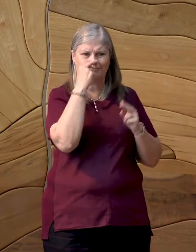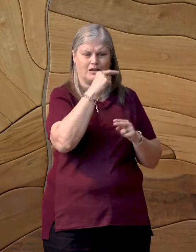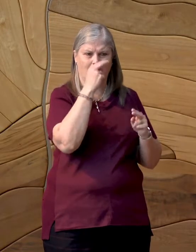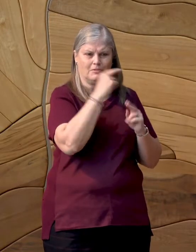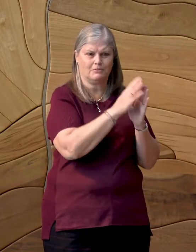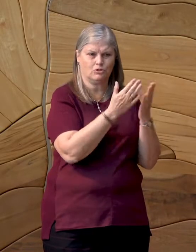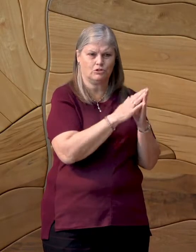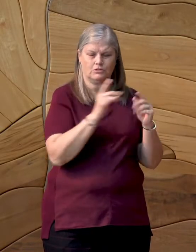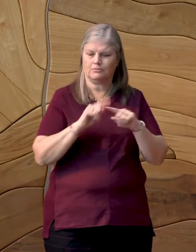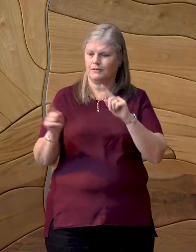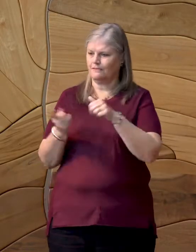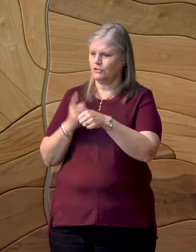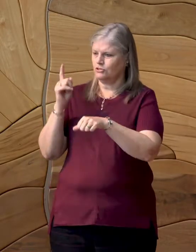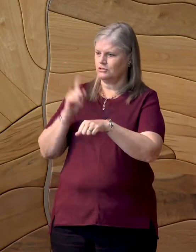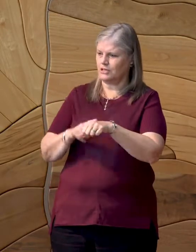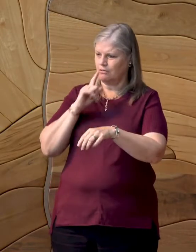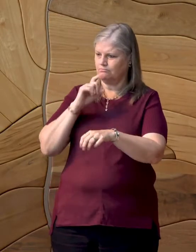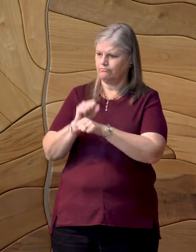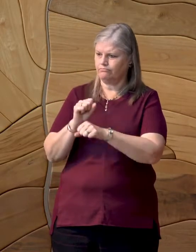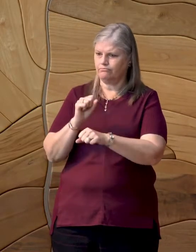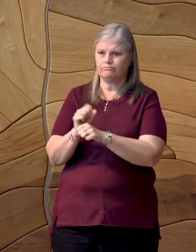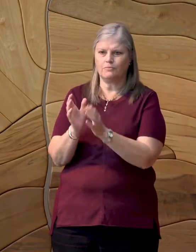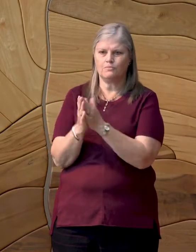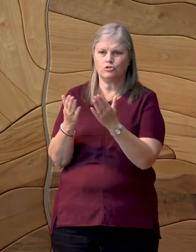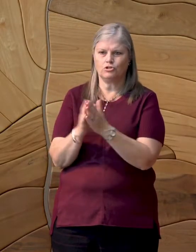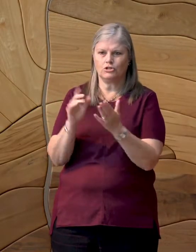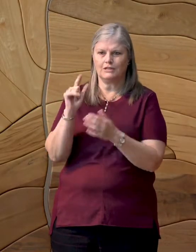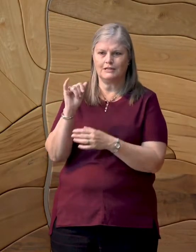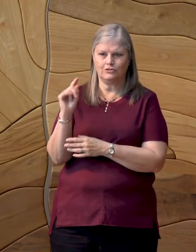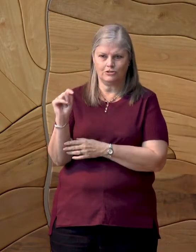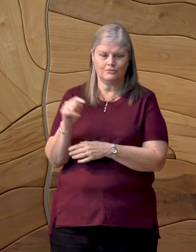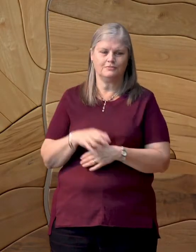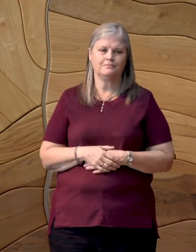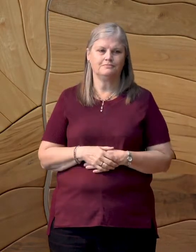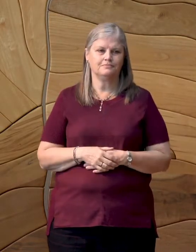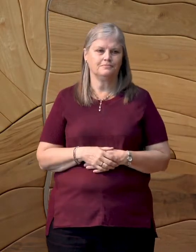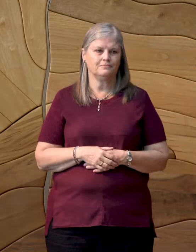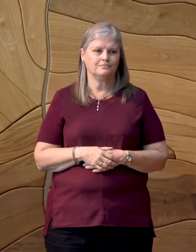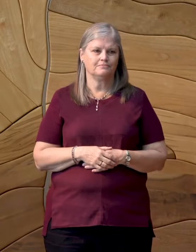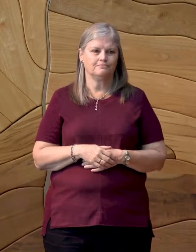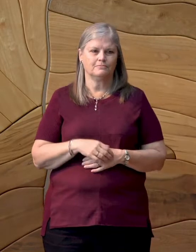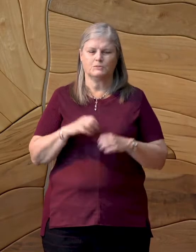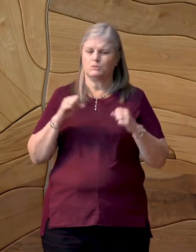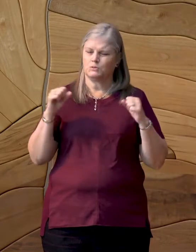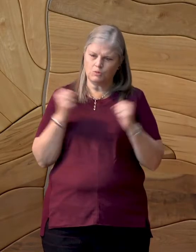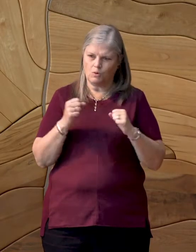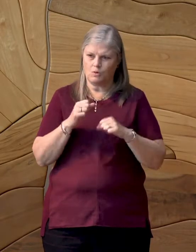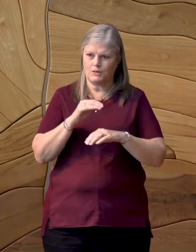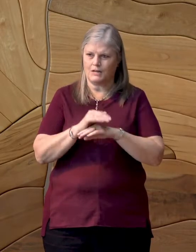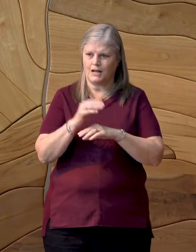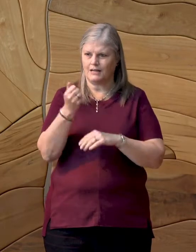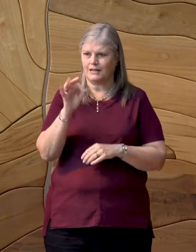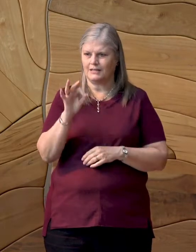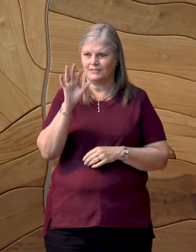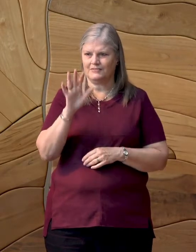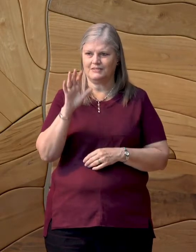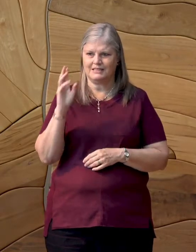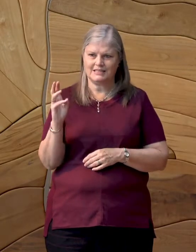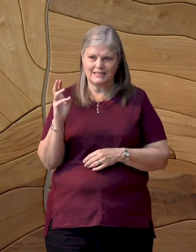this was my first encounter with literature. On a bitter cold night in 1956,